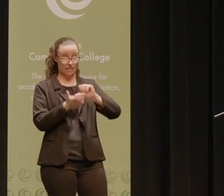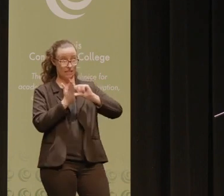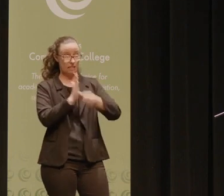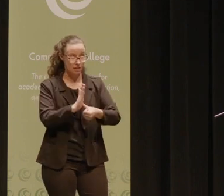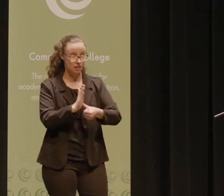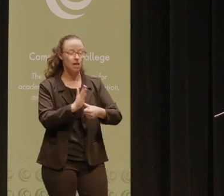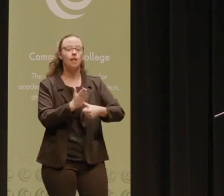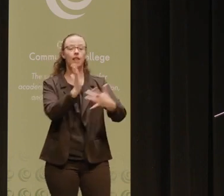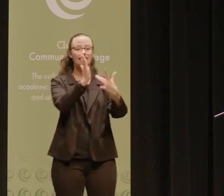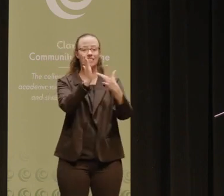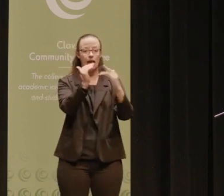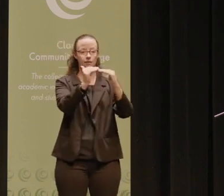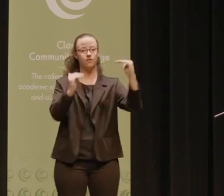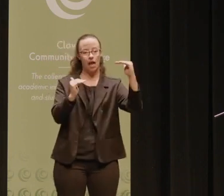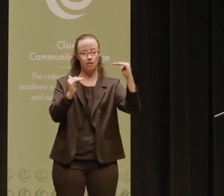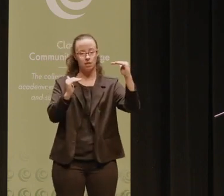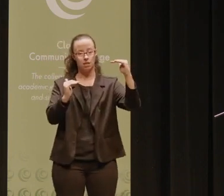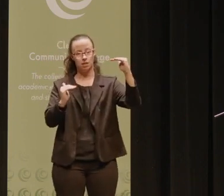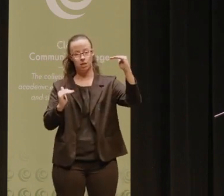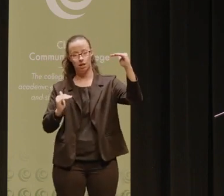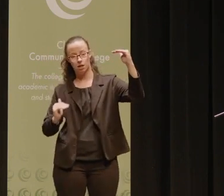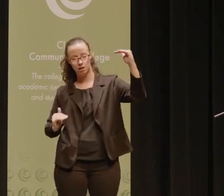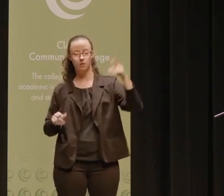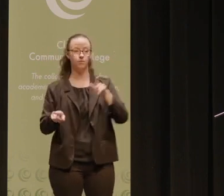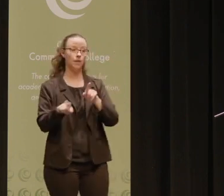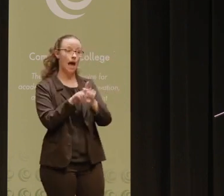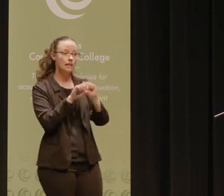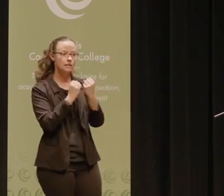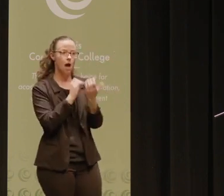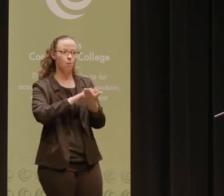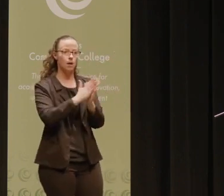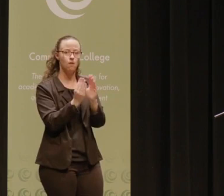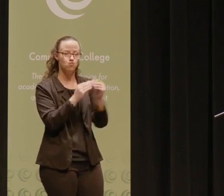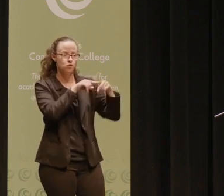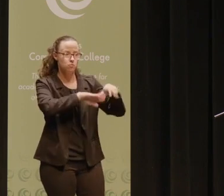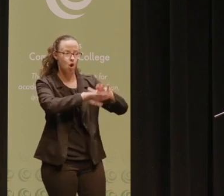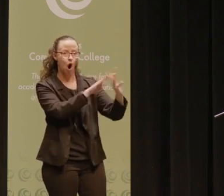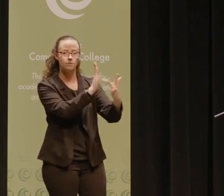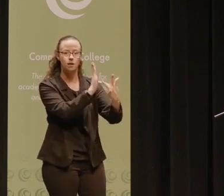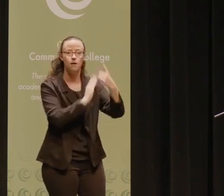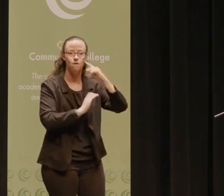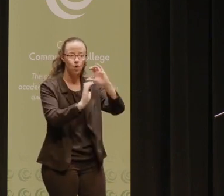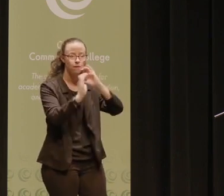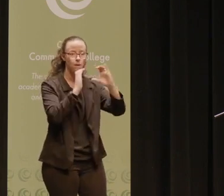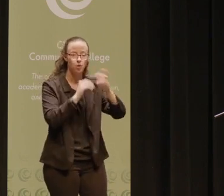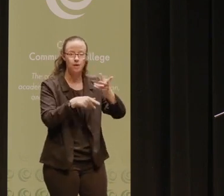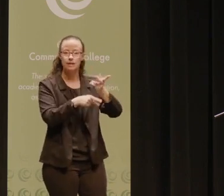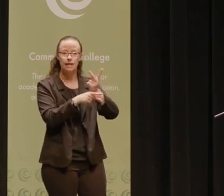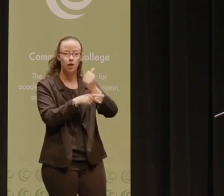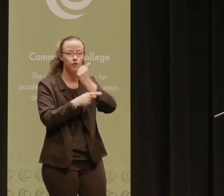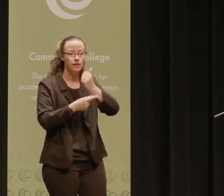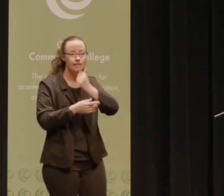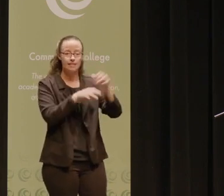divide has continued to widen, even as our society has become more reliant on technology to communicate and take care of our